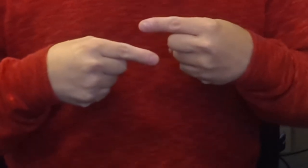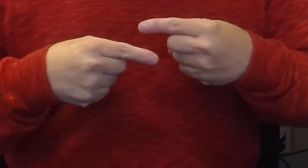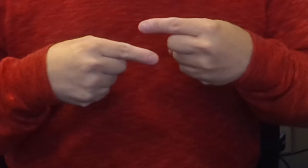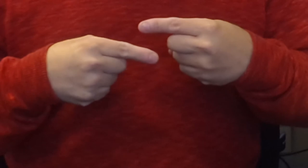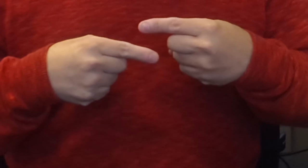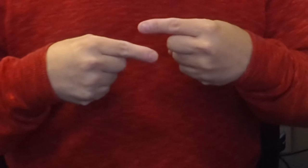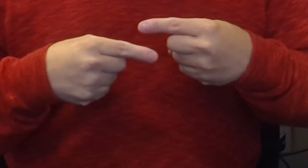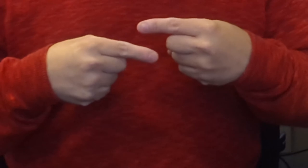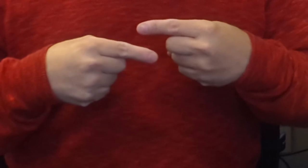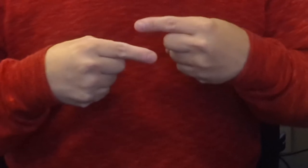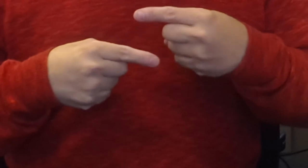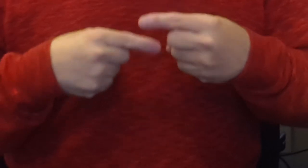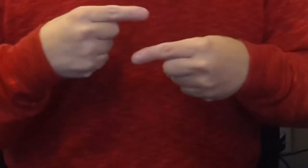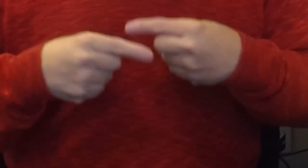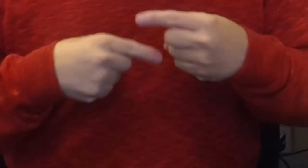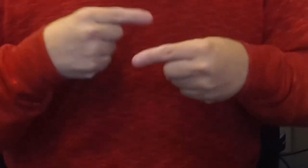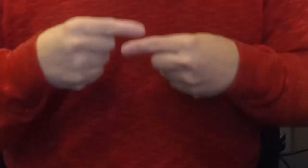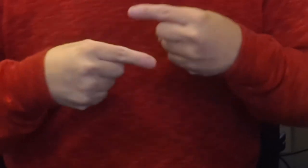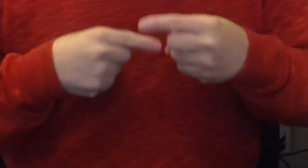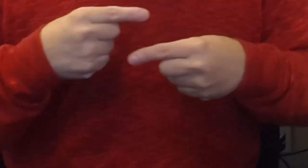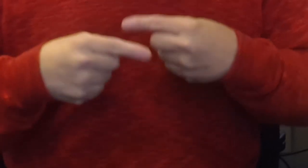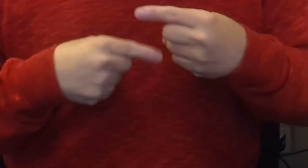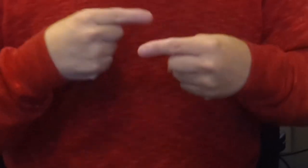Explaining. The reason I like it is because.